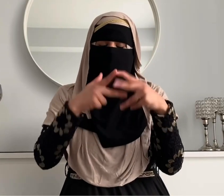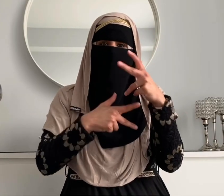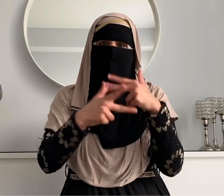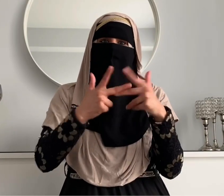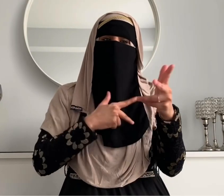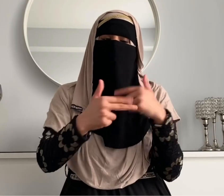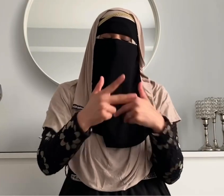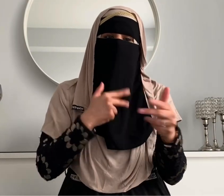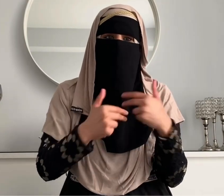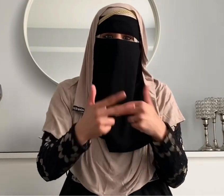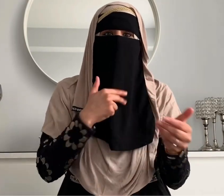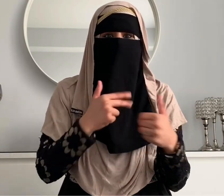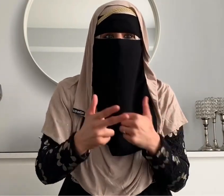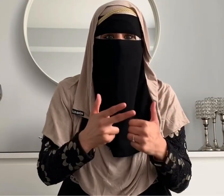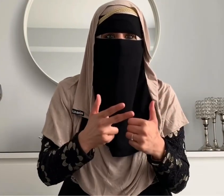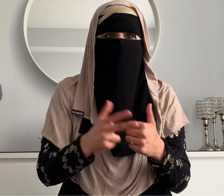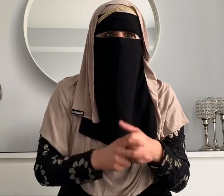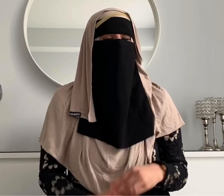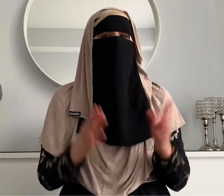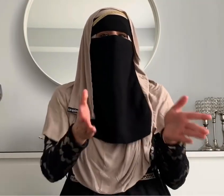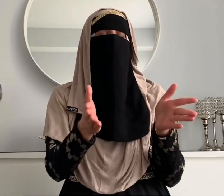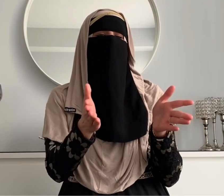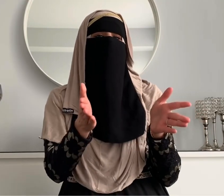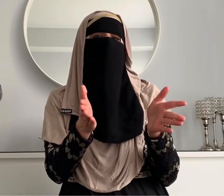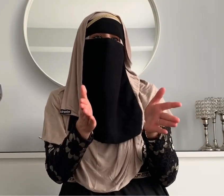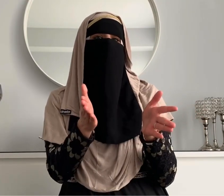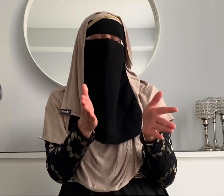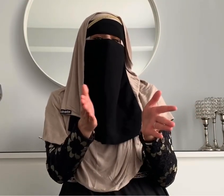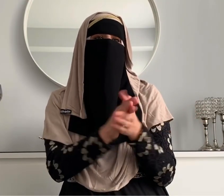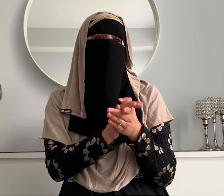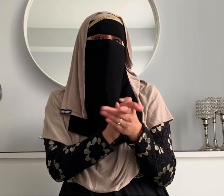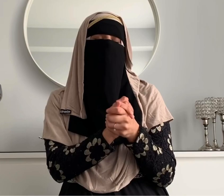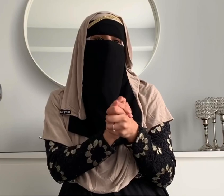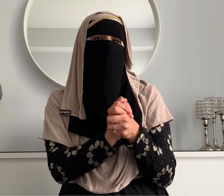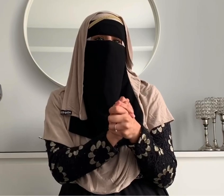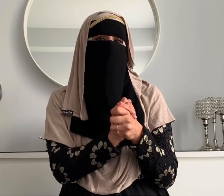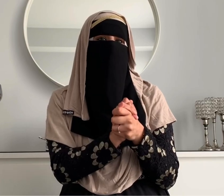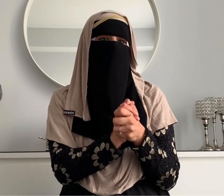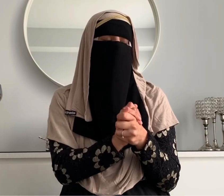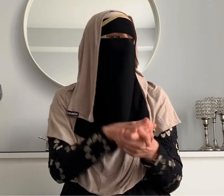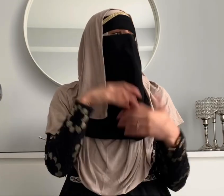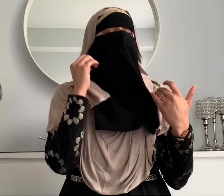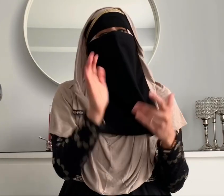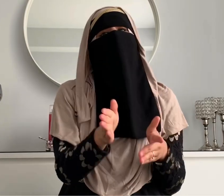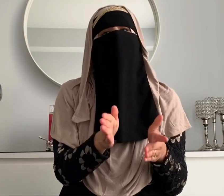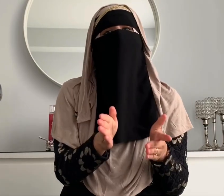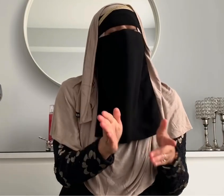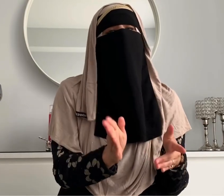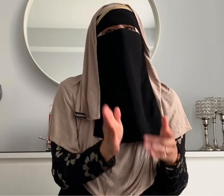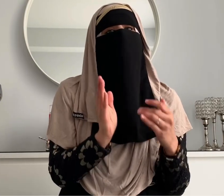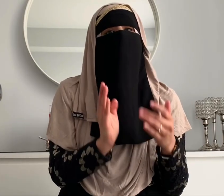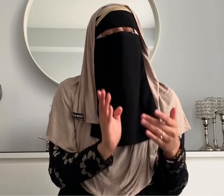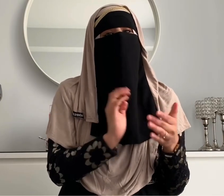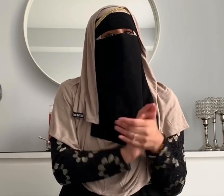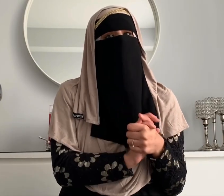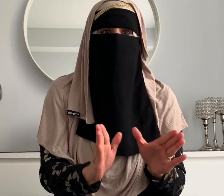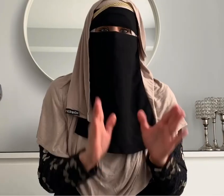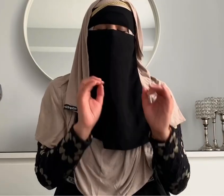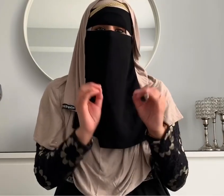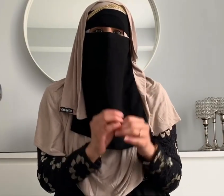to communicate with each other how old does a baby have to be before you start using sign language you can start from the day they're born but if you want